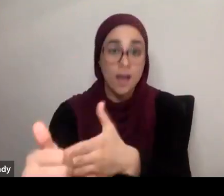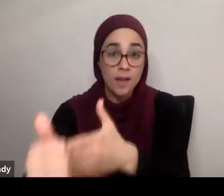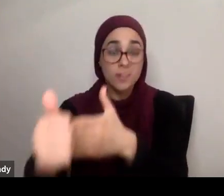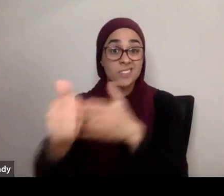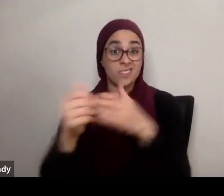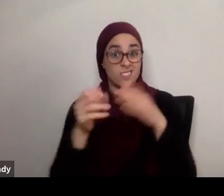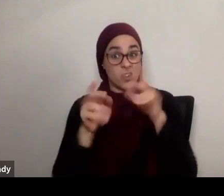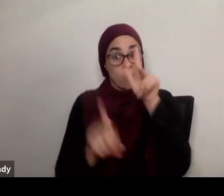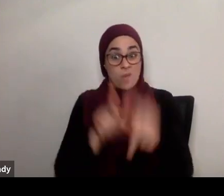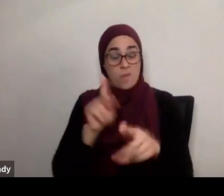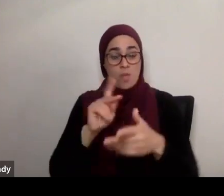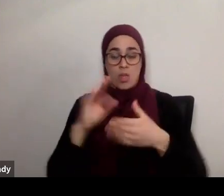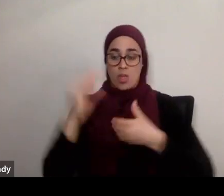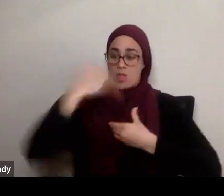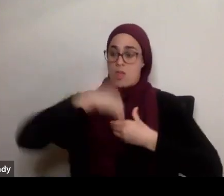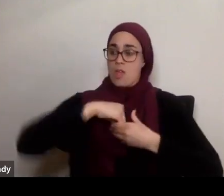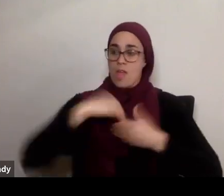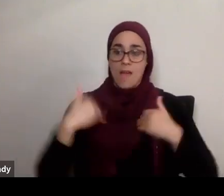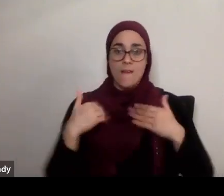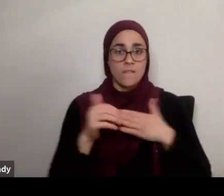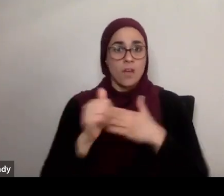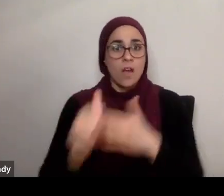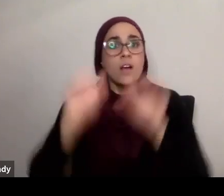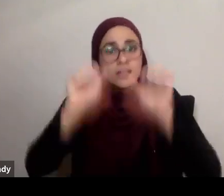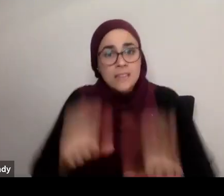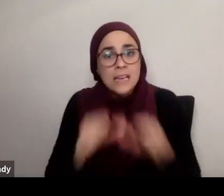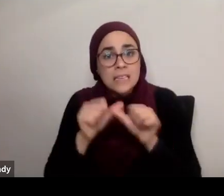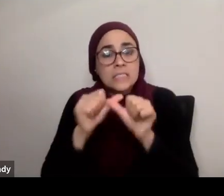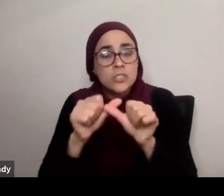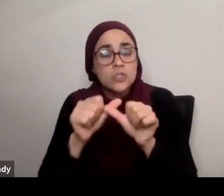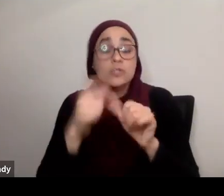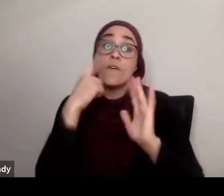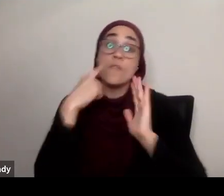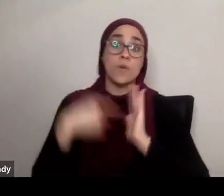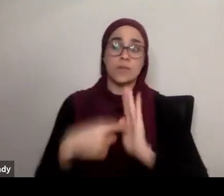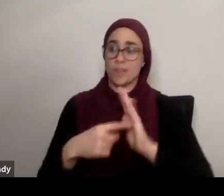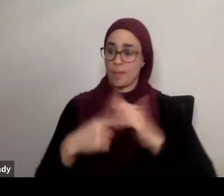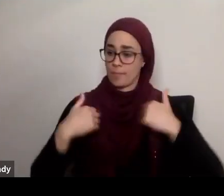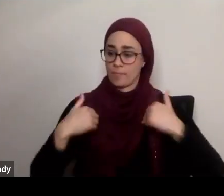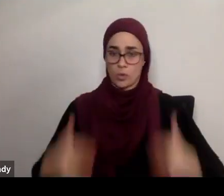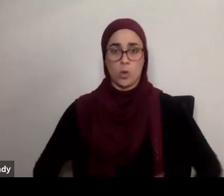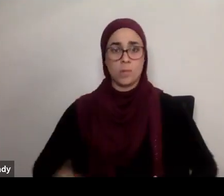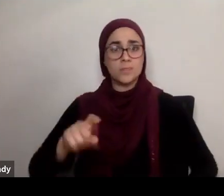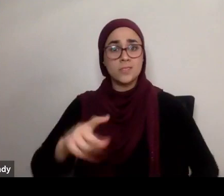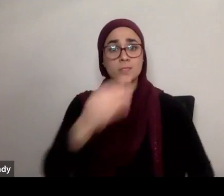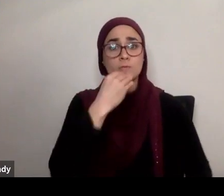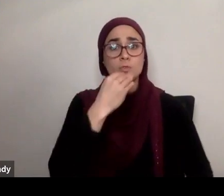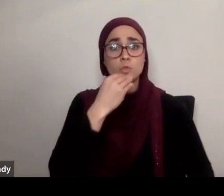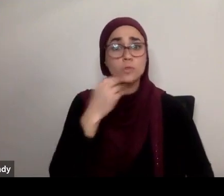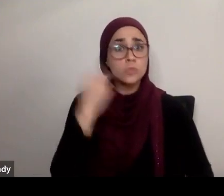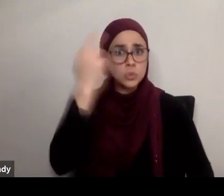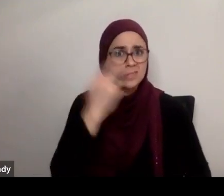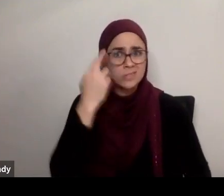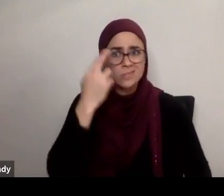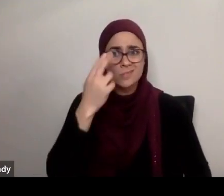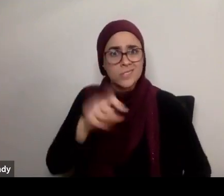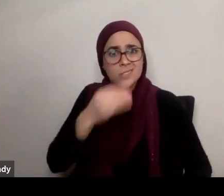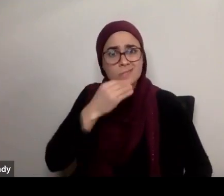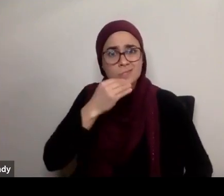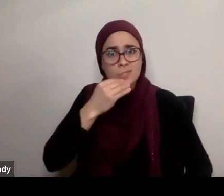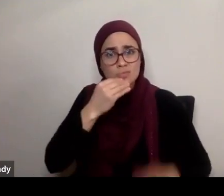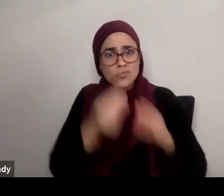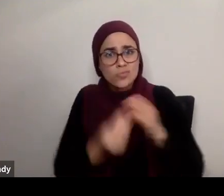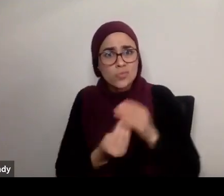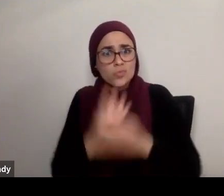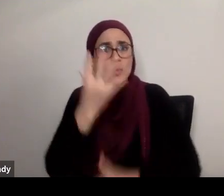to fulfill that biological growth. For example, I need food to grow. Allah subhanahu wa'ala guides me to knowing what kind of food